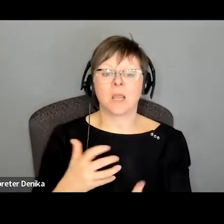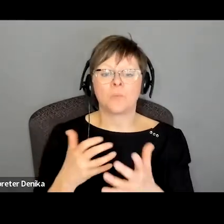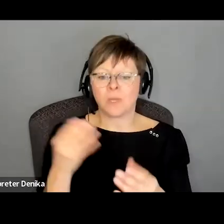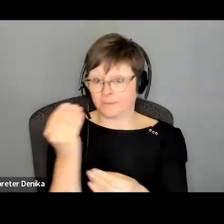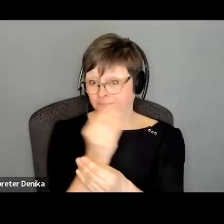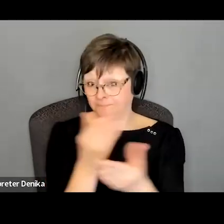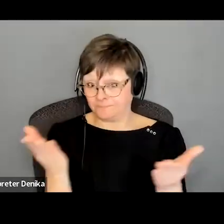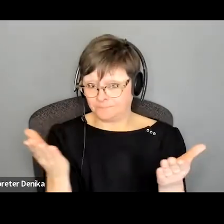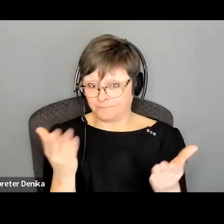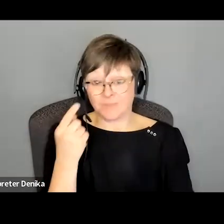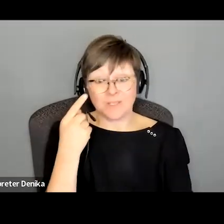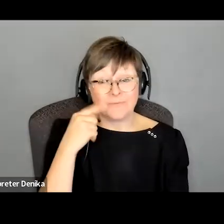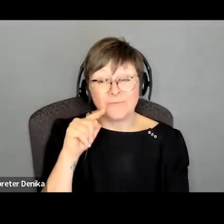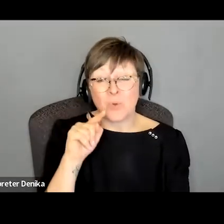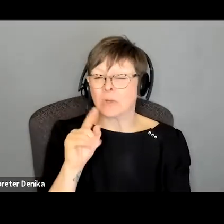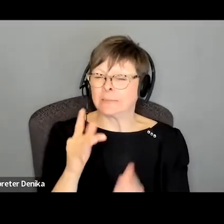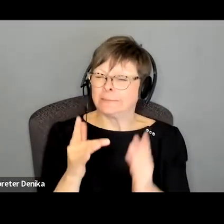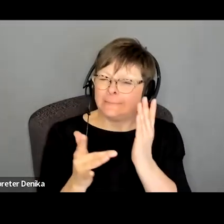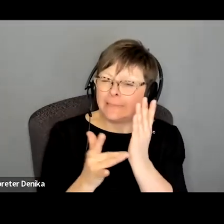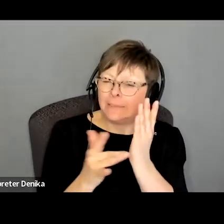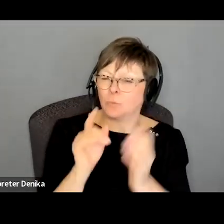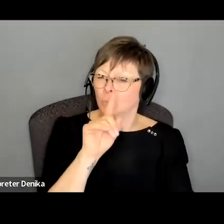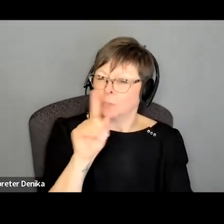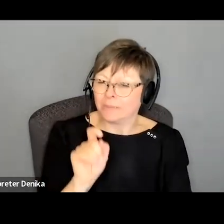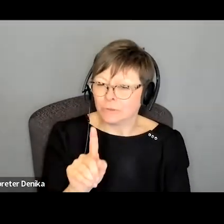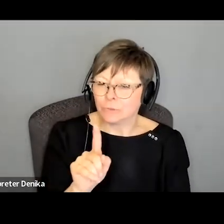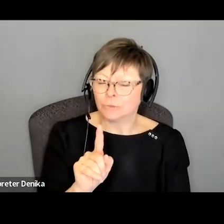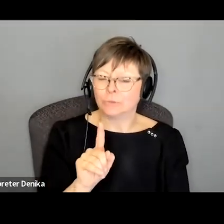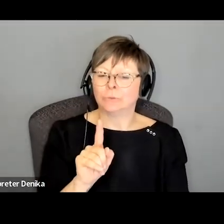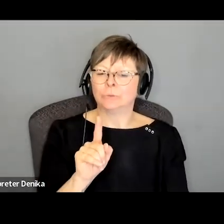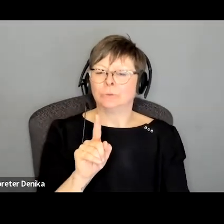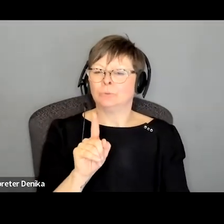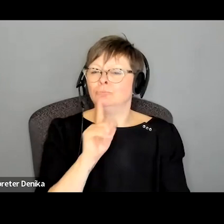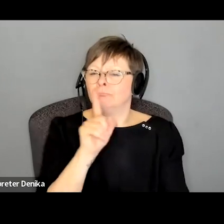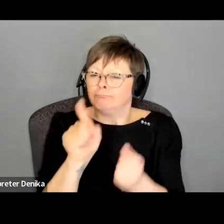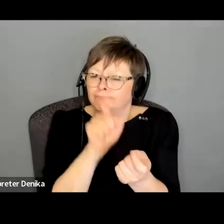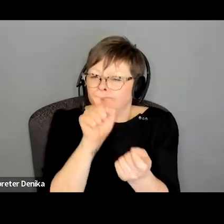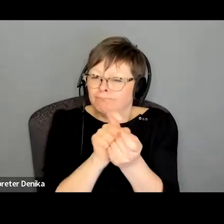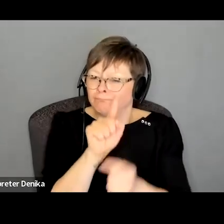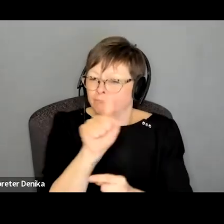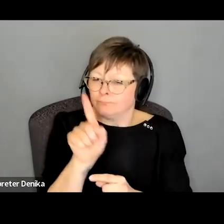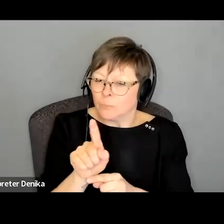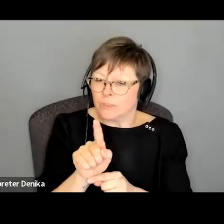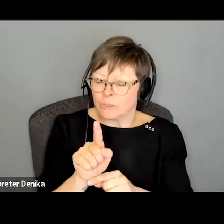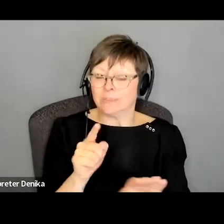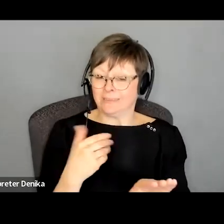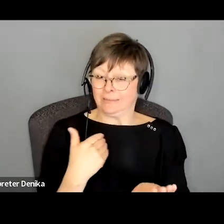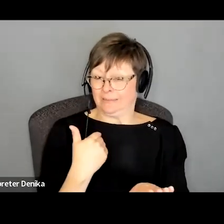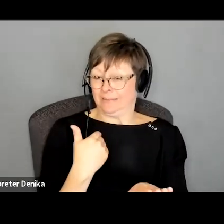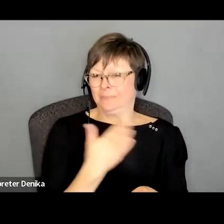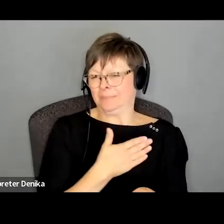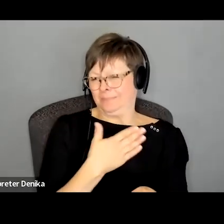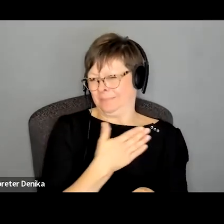that for your more technical questions please take uh time when you have time to check out the two